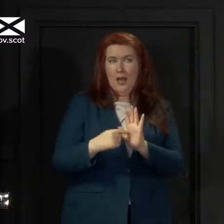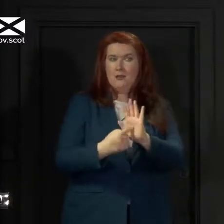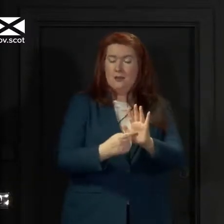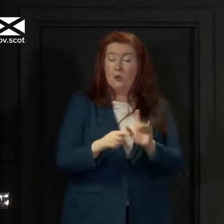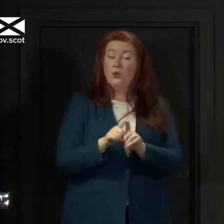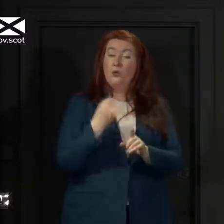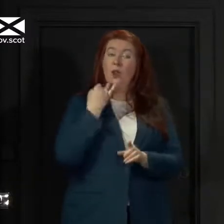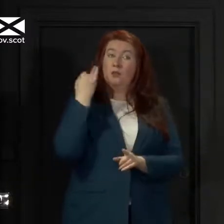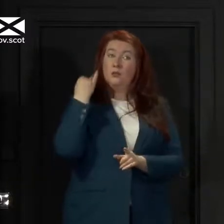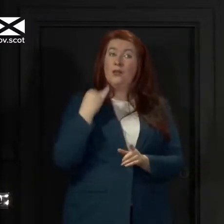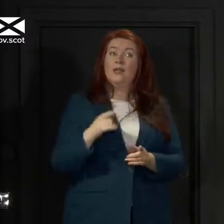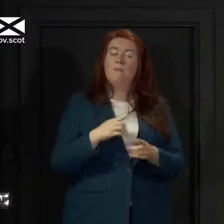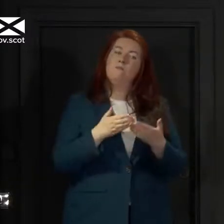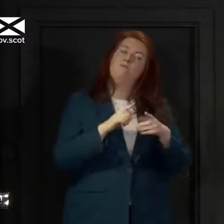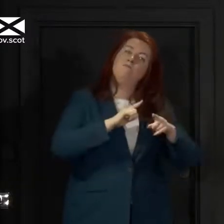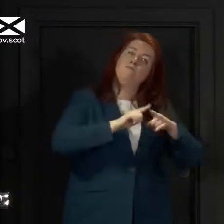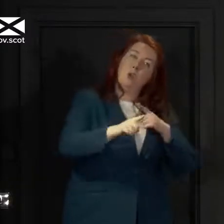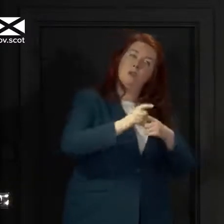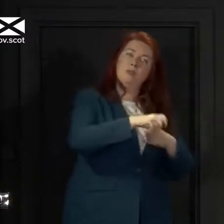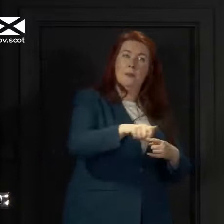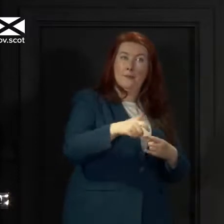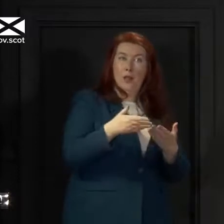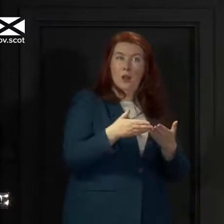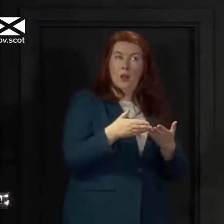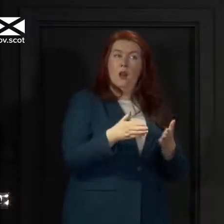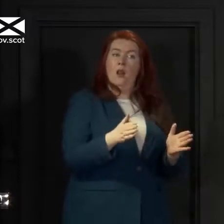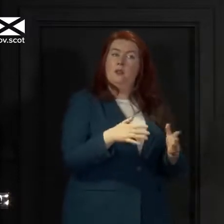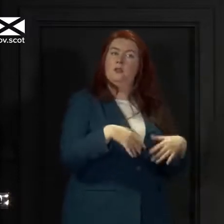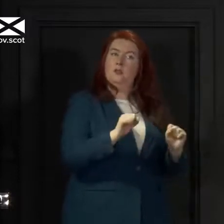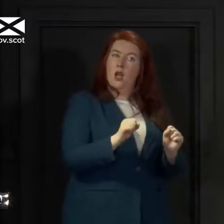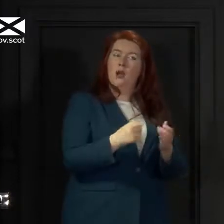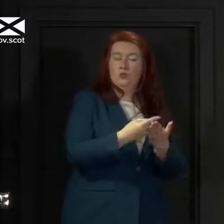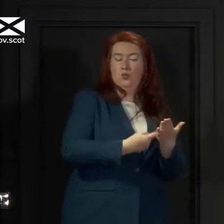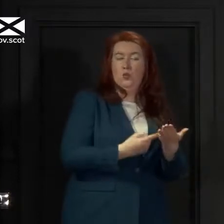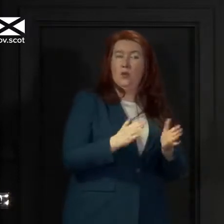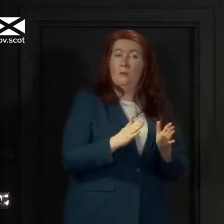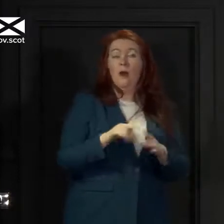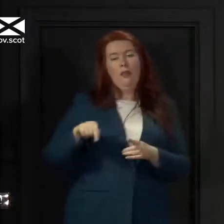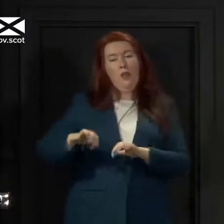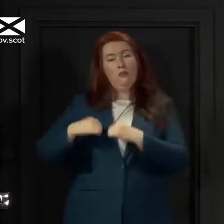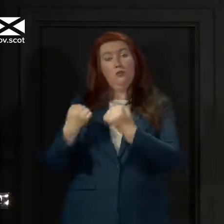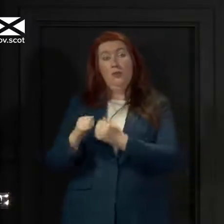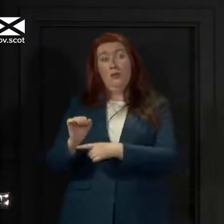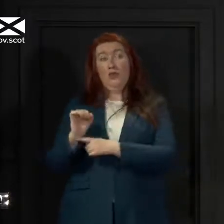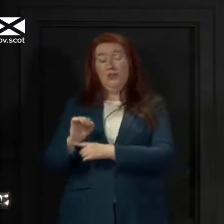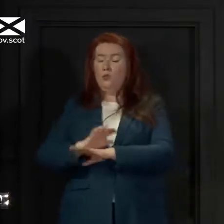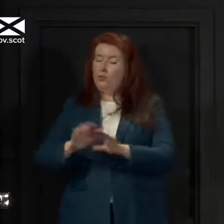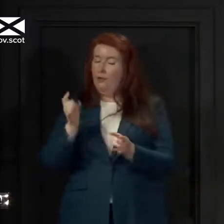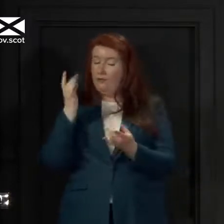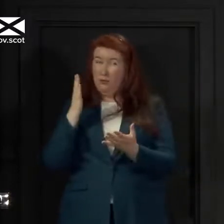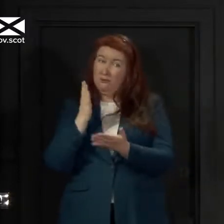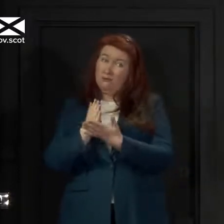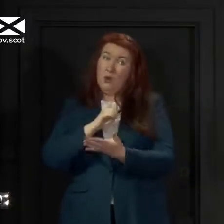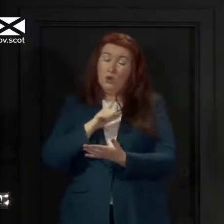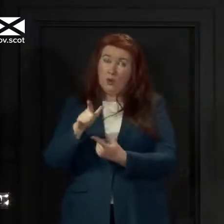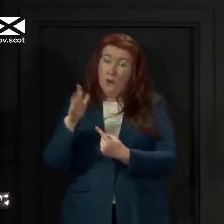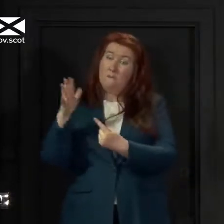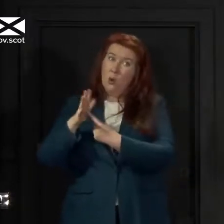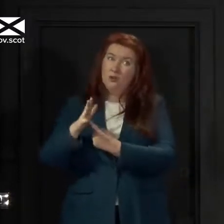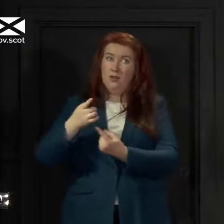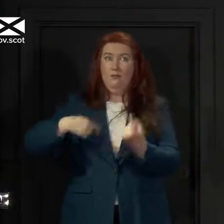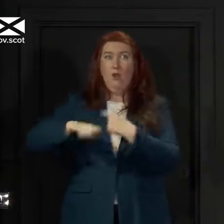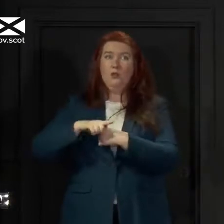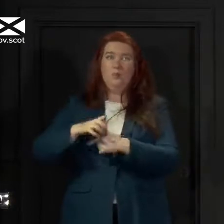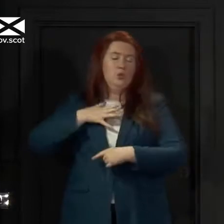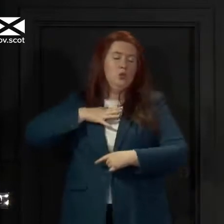eased for the majority of people in the country. We have not forgotten that group, but you really do matter a lot to